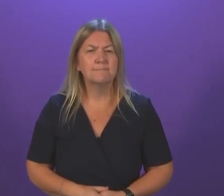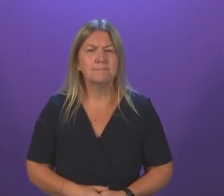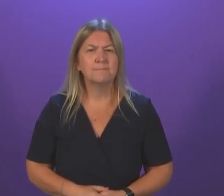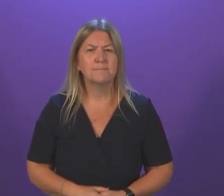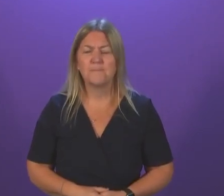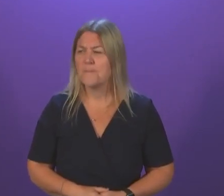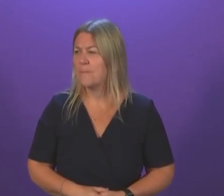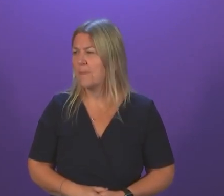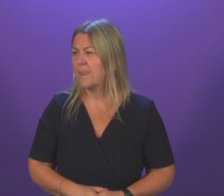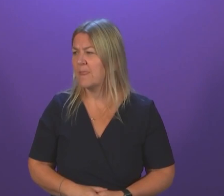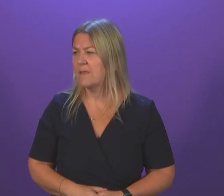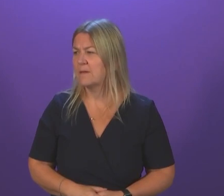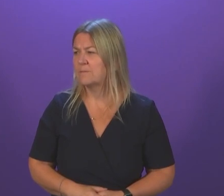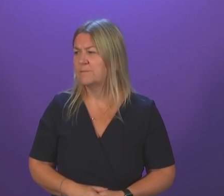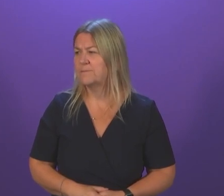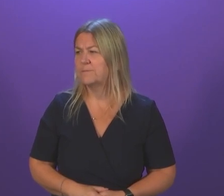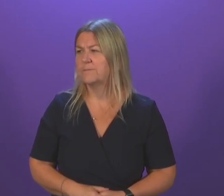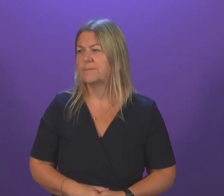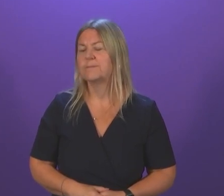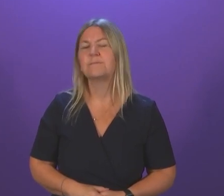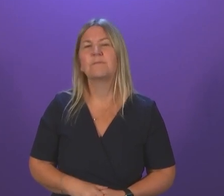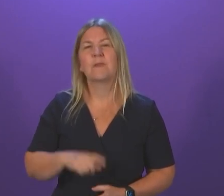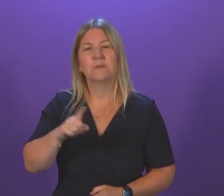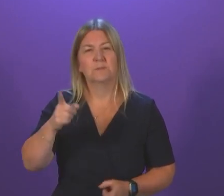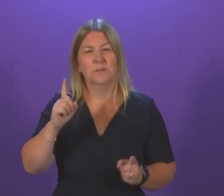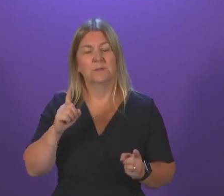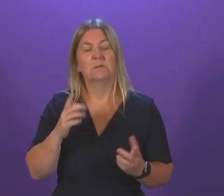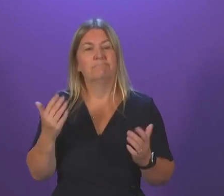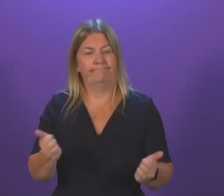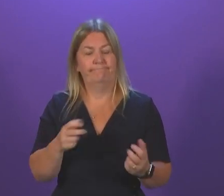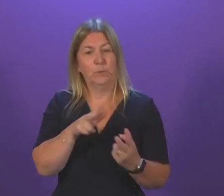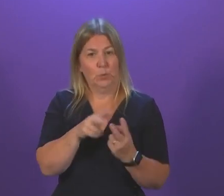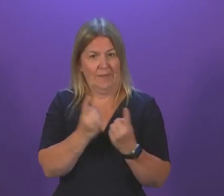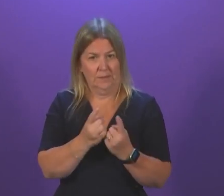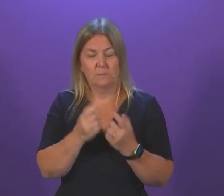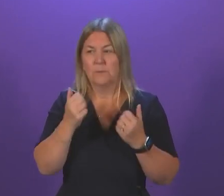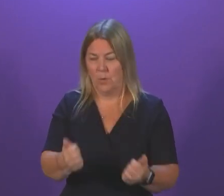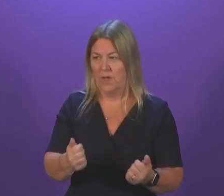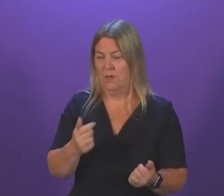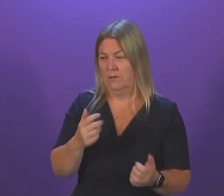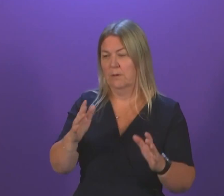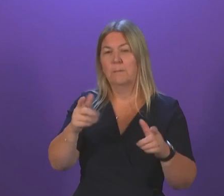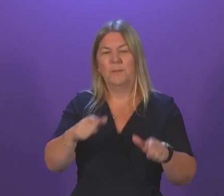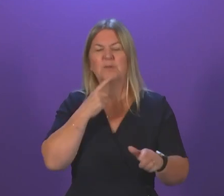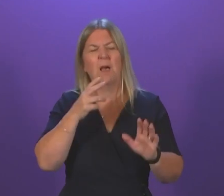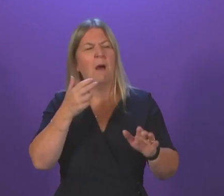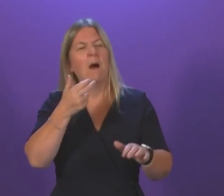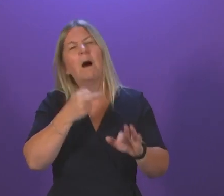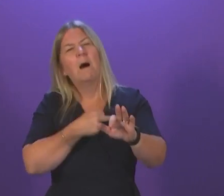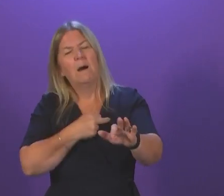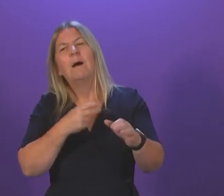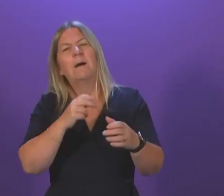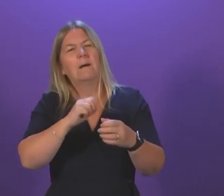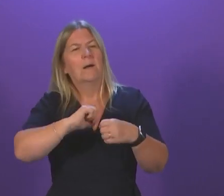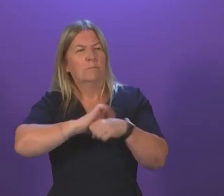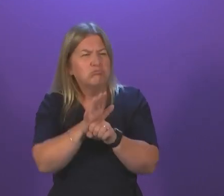Two points to the pandemic. Firstly, I think anybody in this chamber who stands up and tries to pretend that the pandemic has not had an extremely